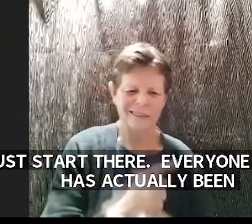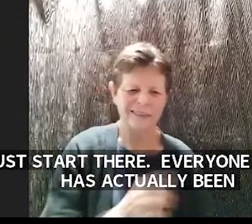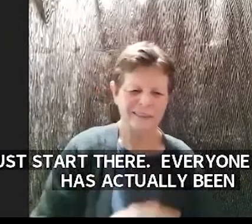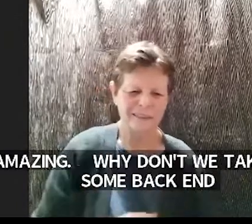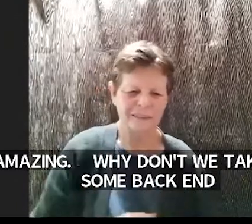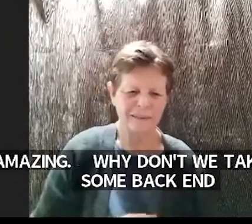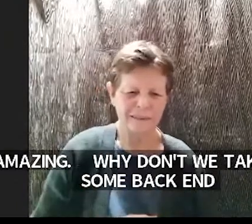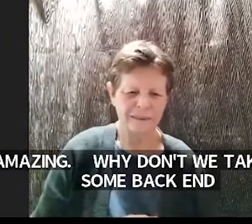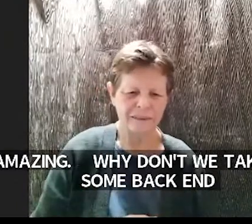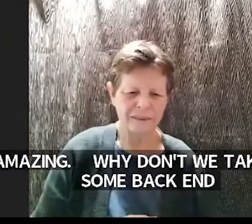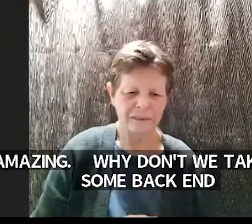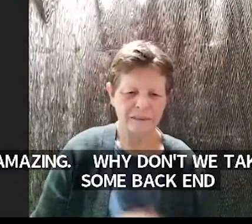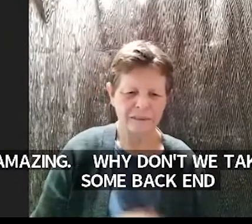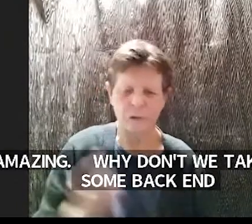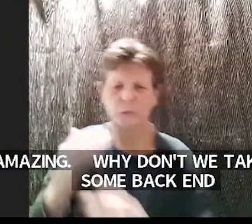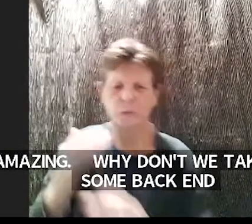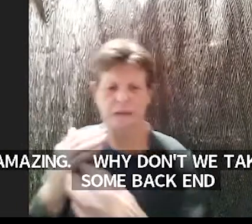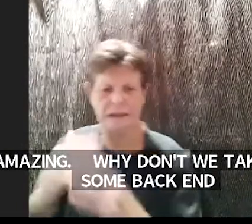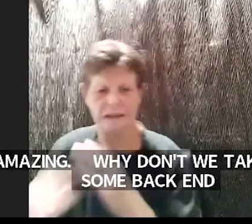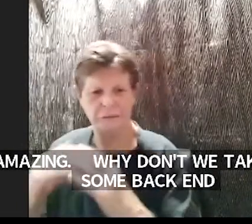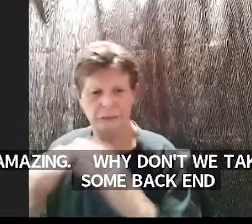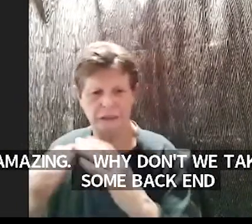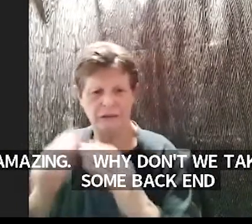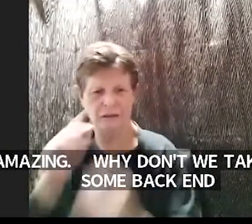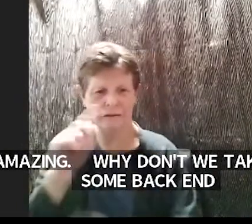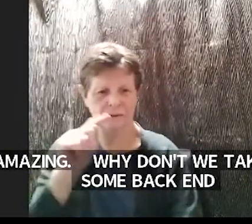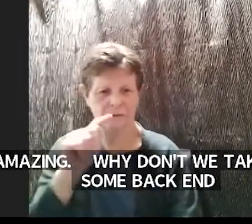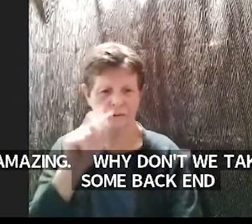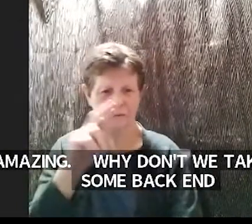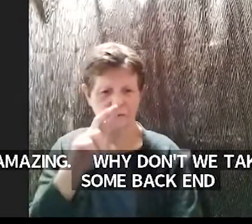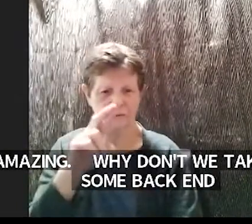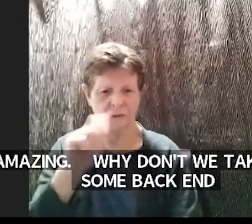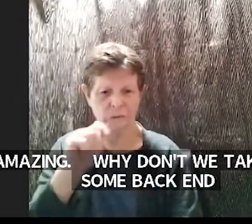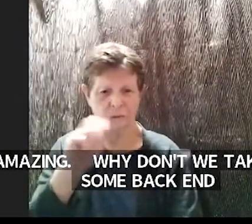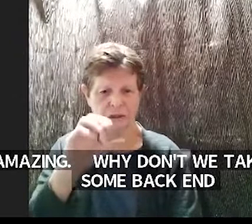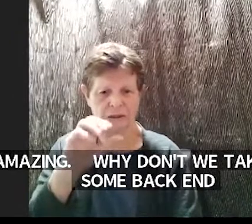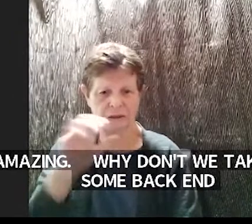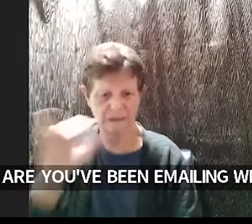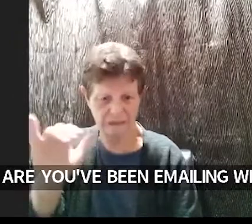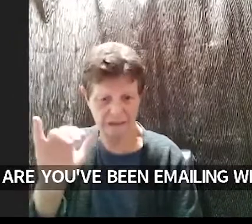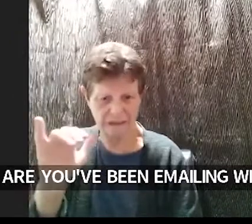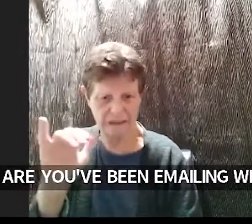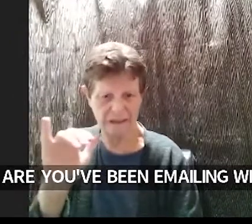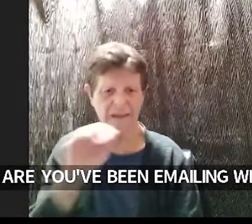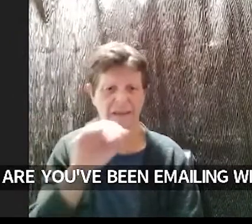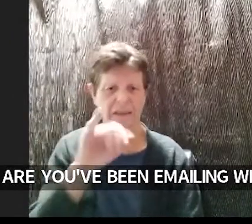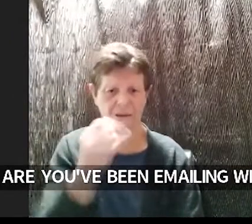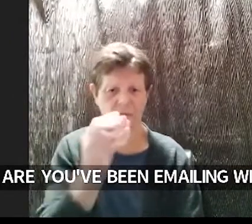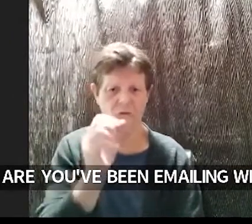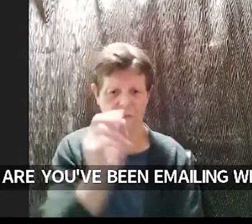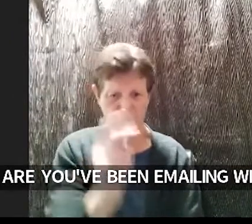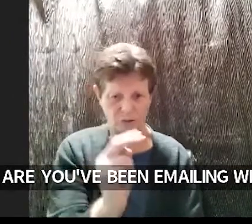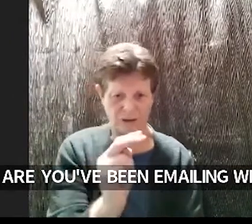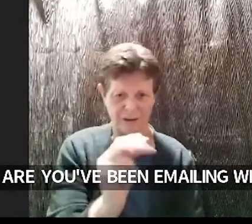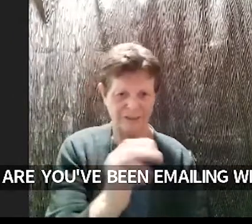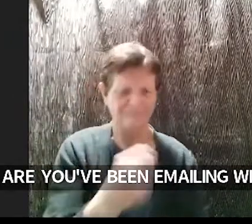emailing with tracy yeah um tracy maybe kate maybe g yeah um